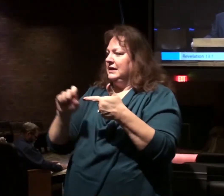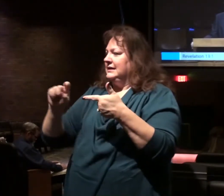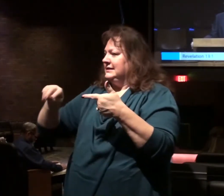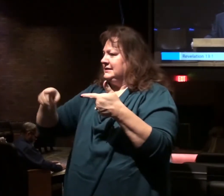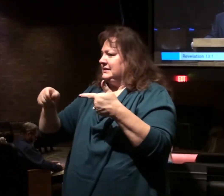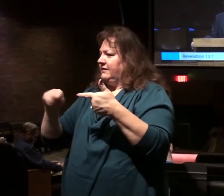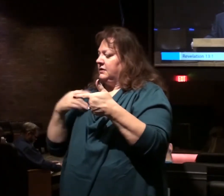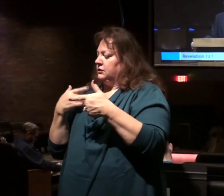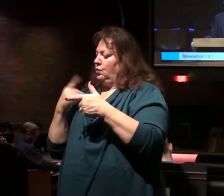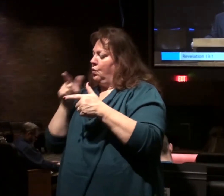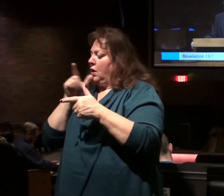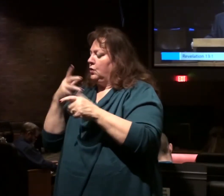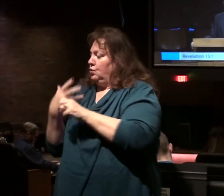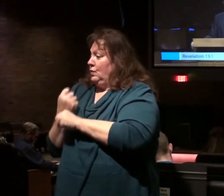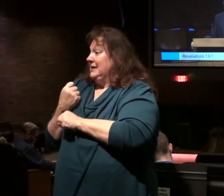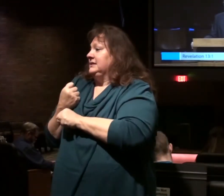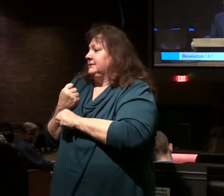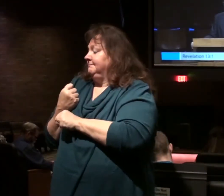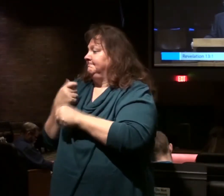is the victor's crown.